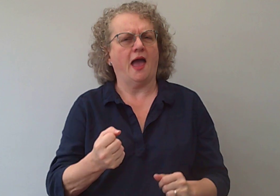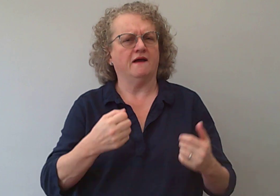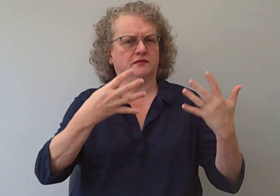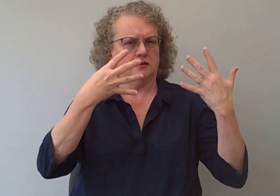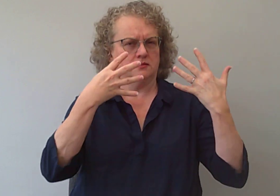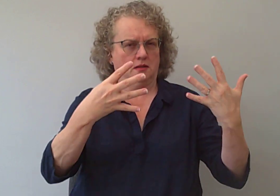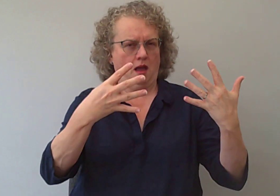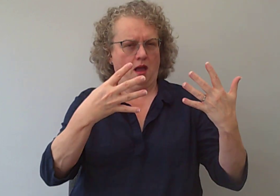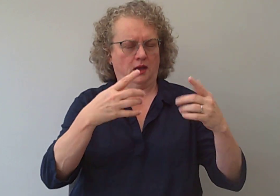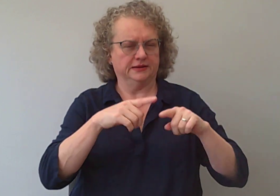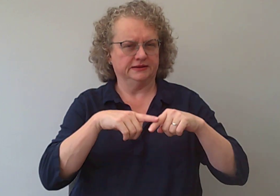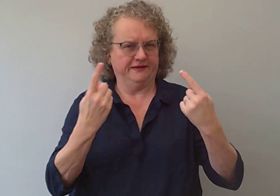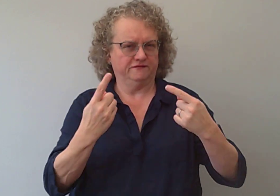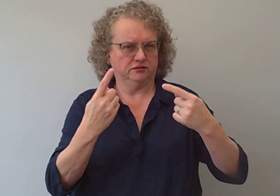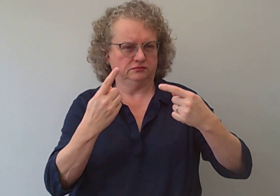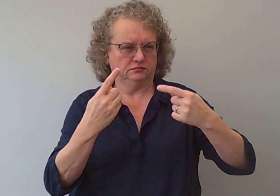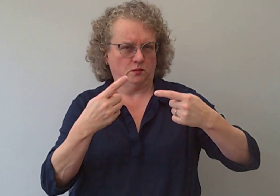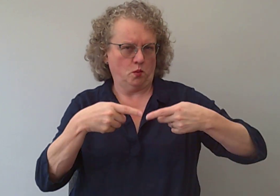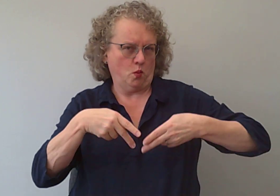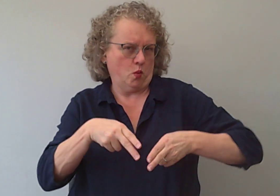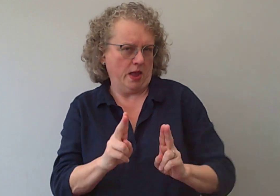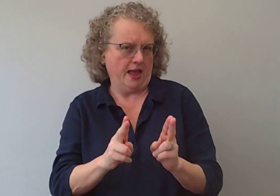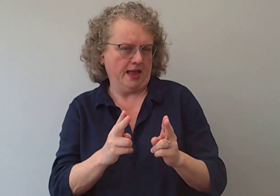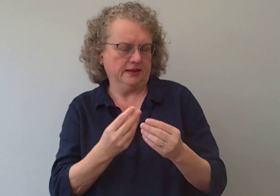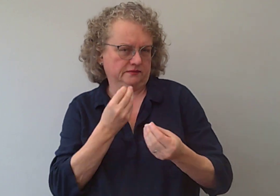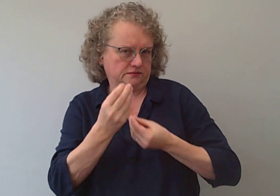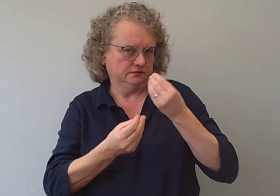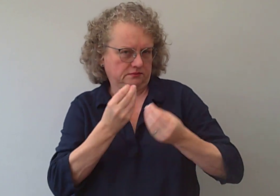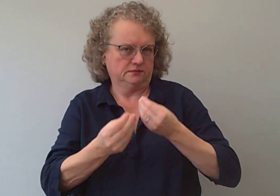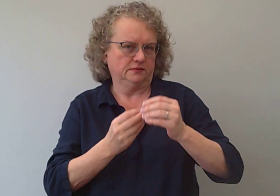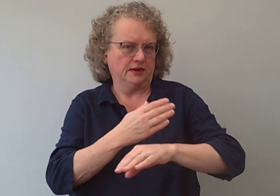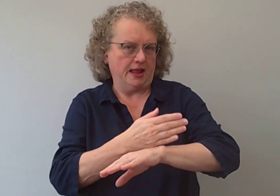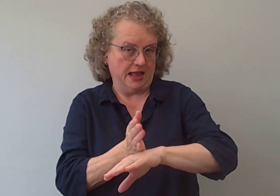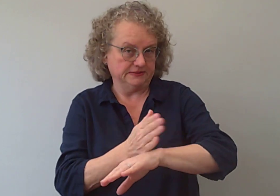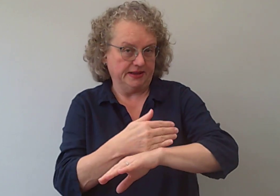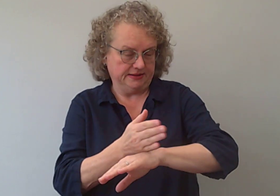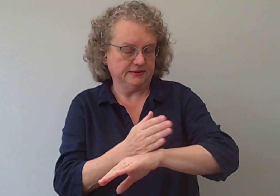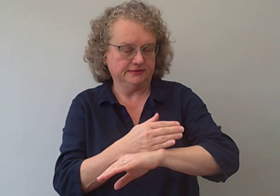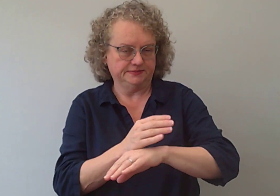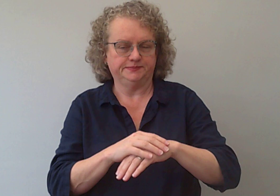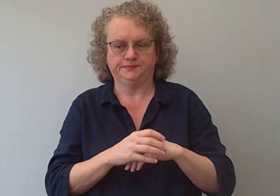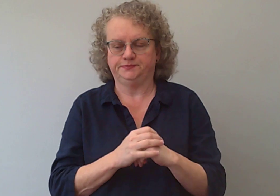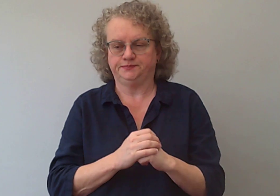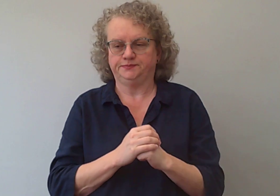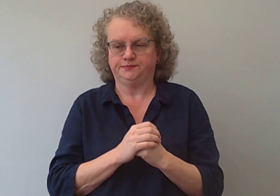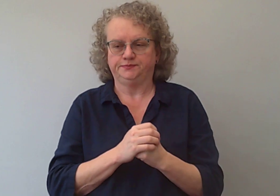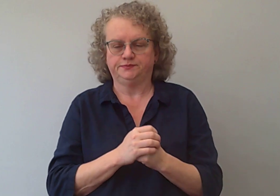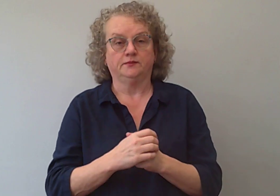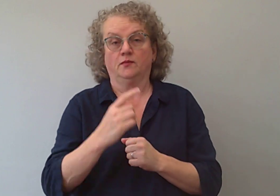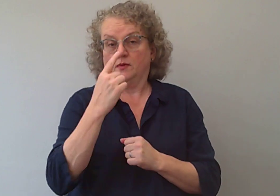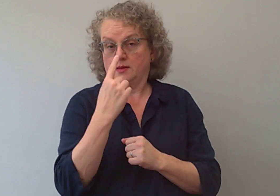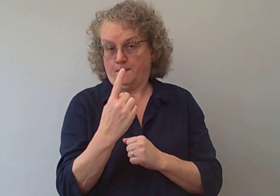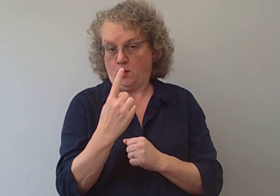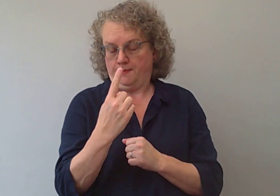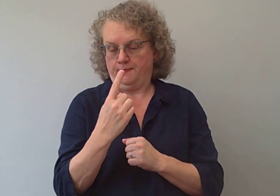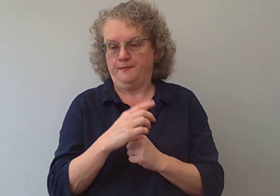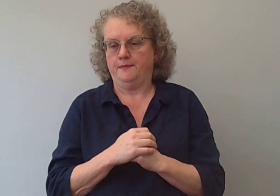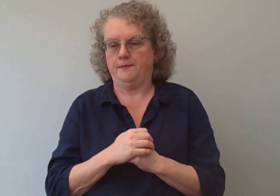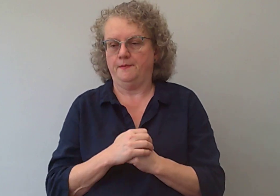There are nine different ways of using Aspect. Number one,